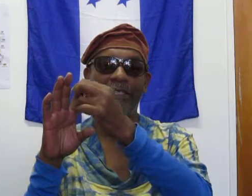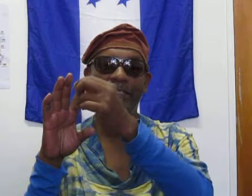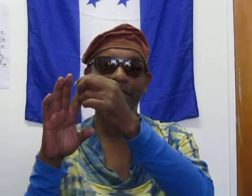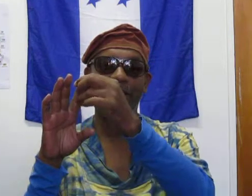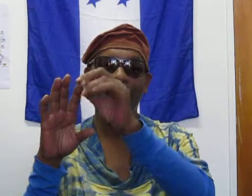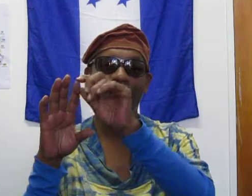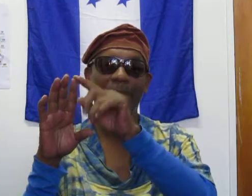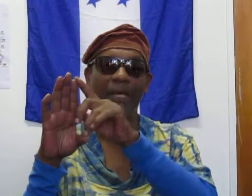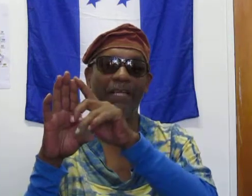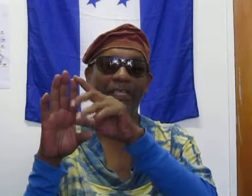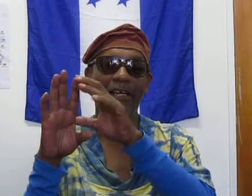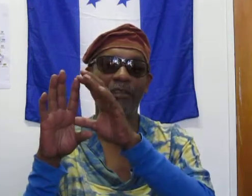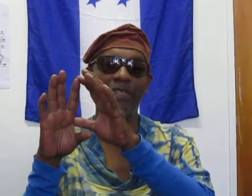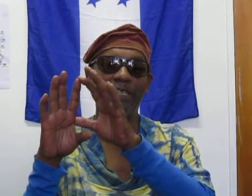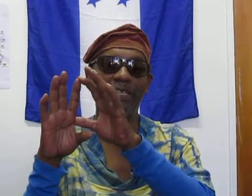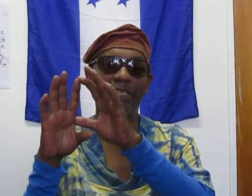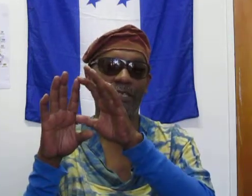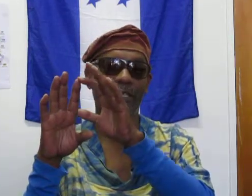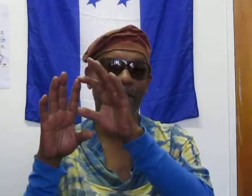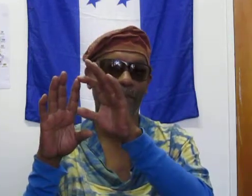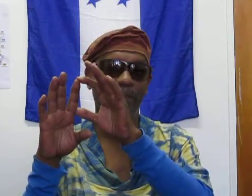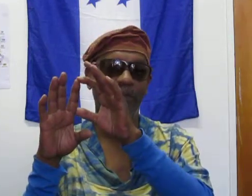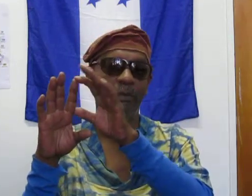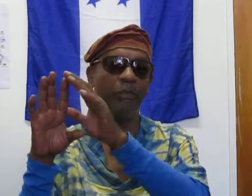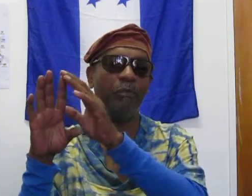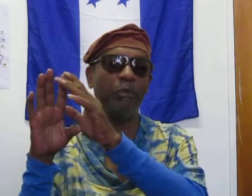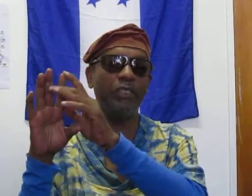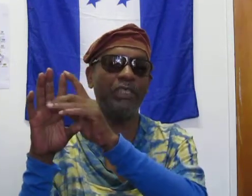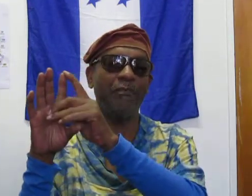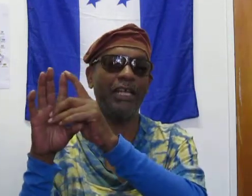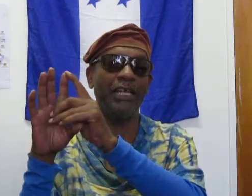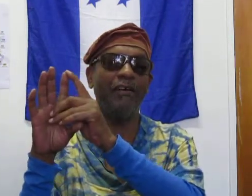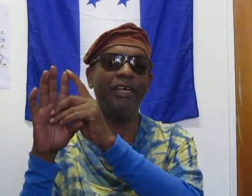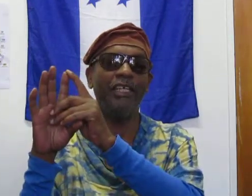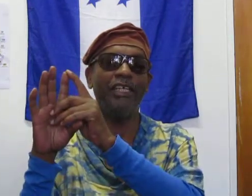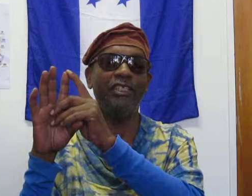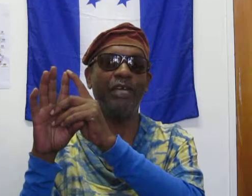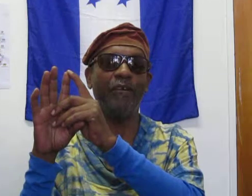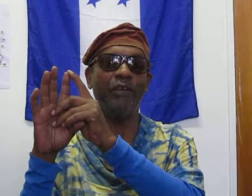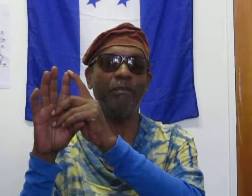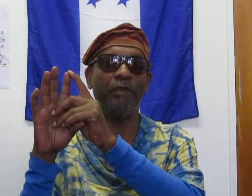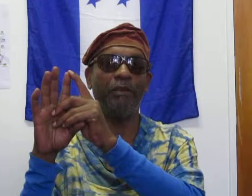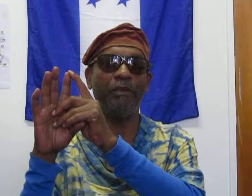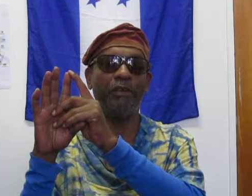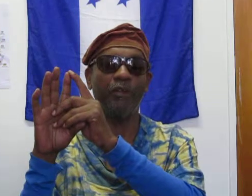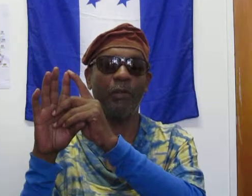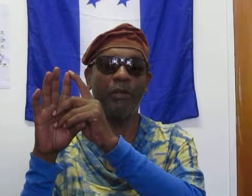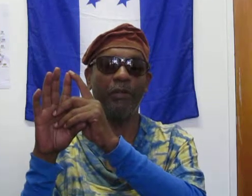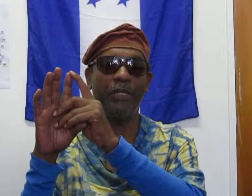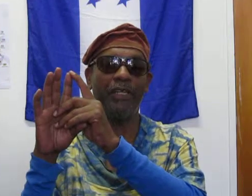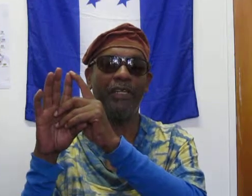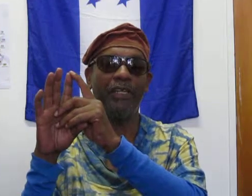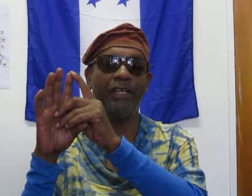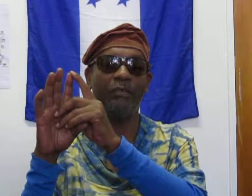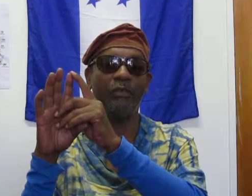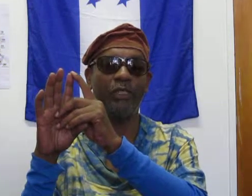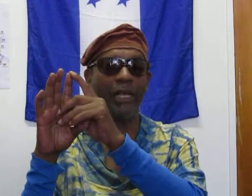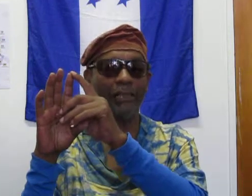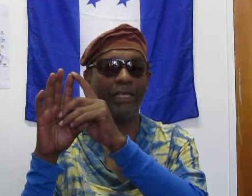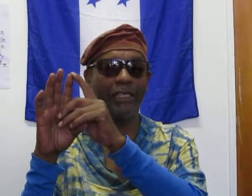this now has expanded, not only to these late, and they do, so what, most of the time right now, is you have your, your, your corporate media, uh, which I, like I